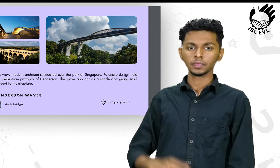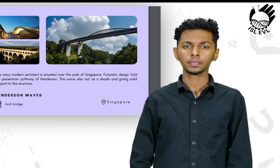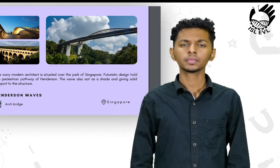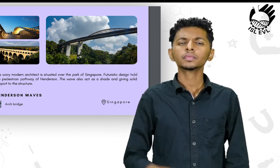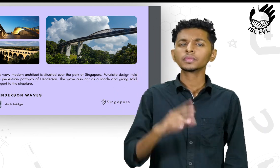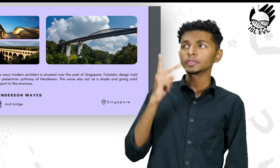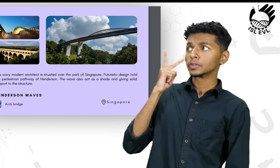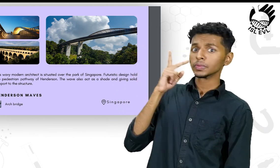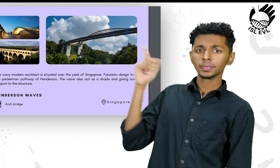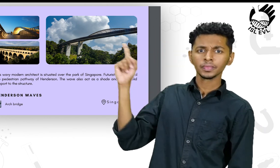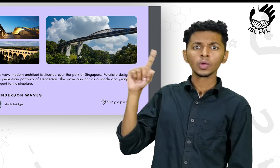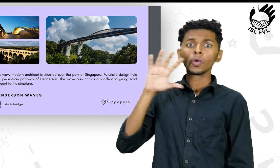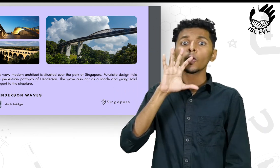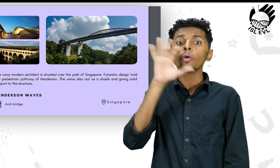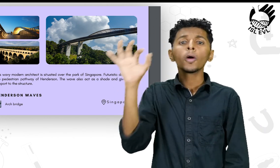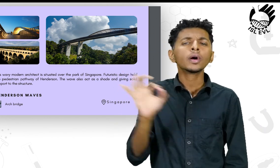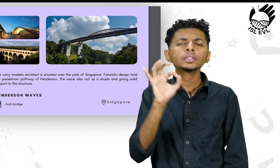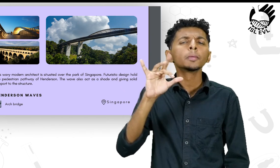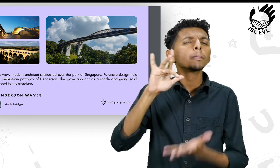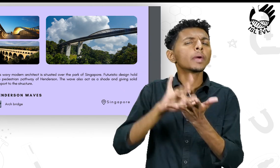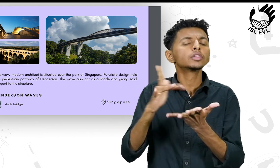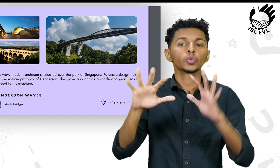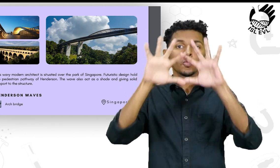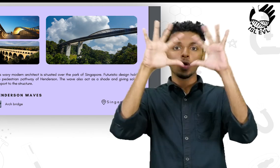in Singapore.